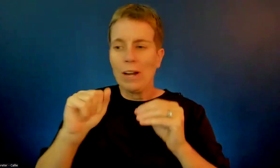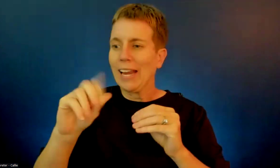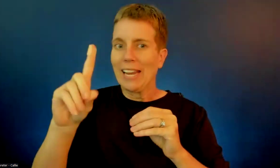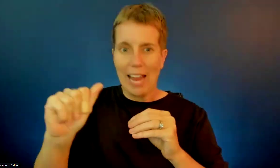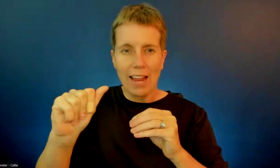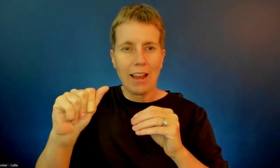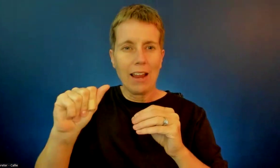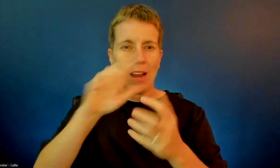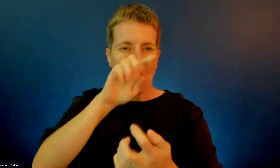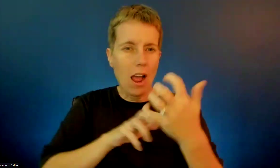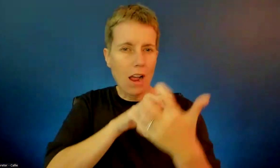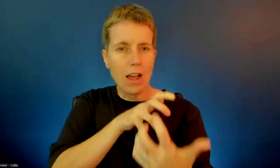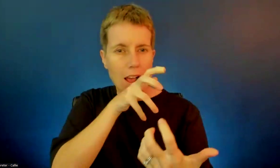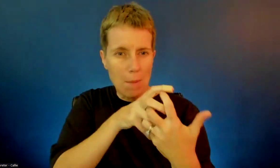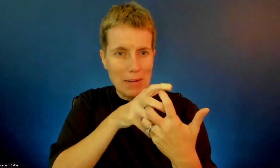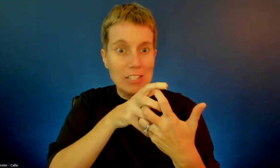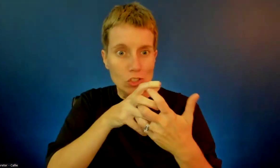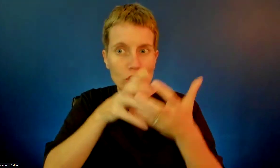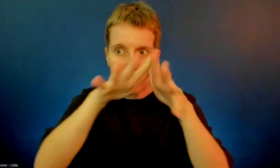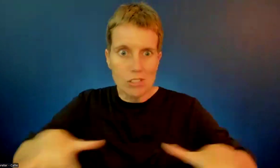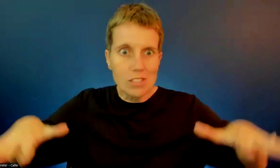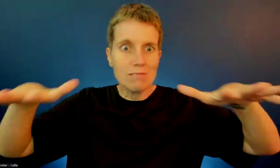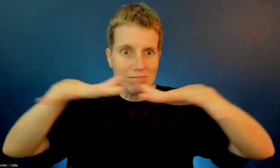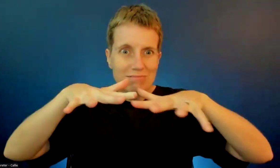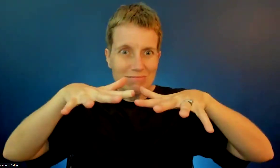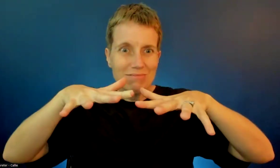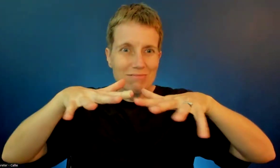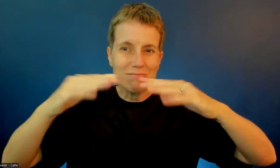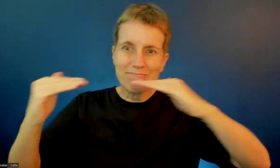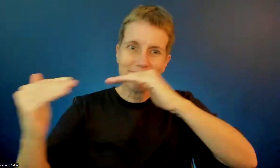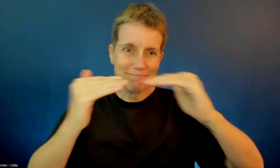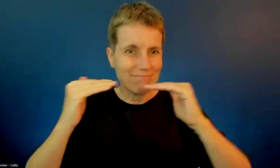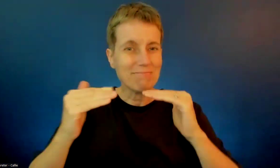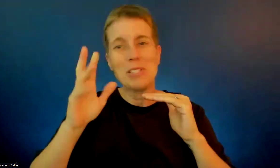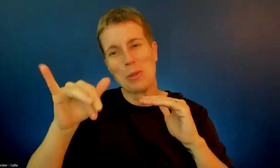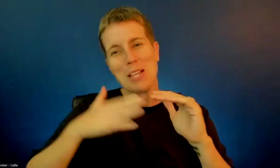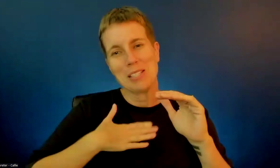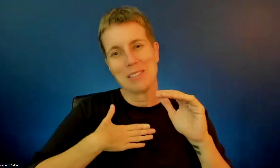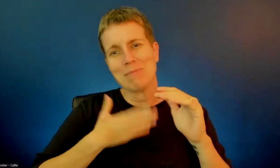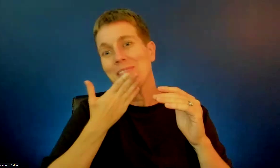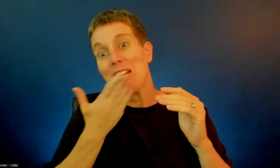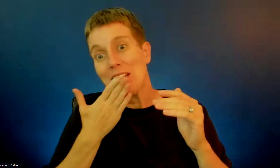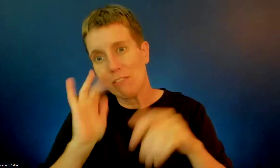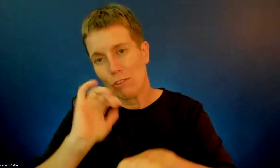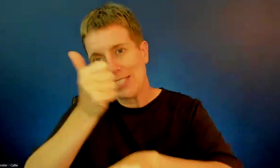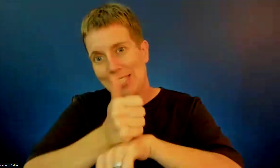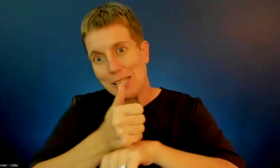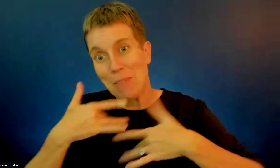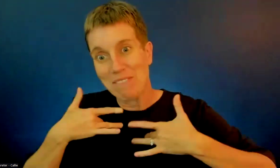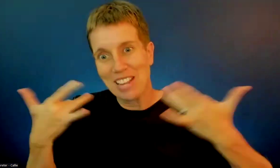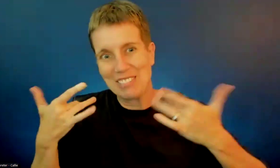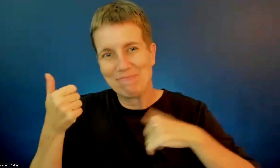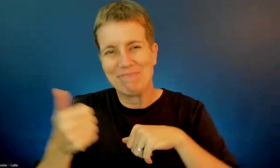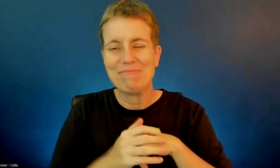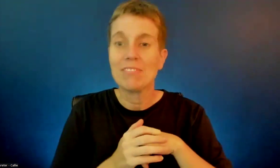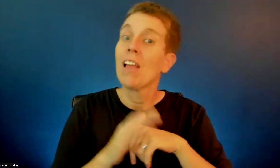political lines or governmental lines. So thank you very much for doing that. Alex also got